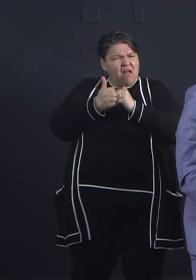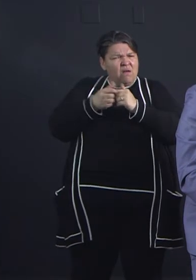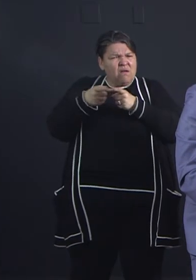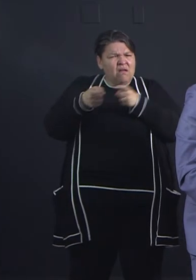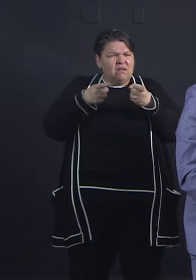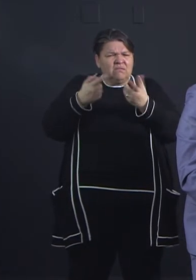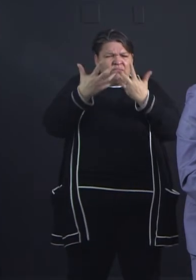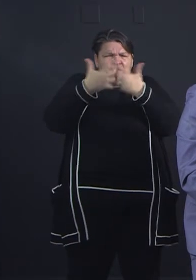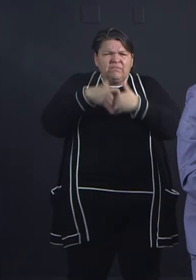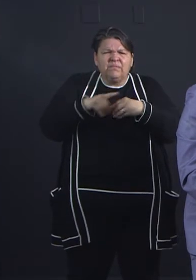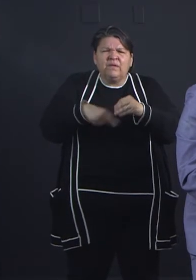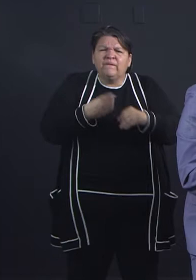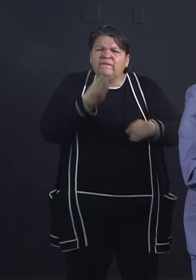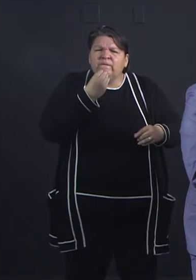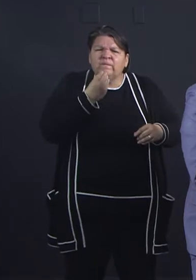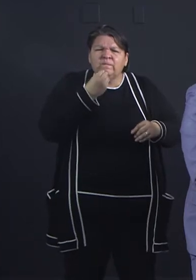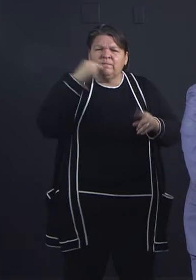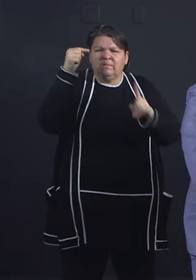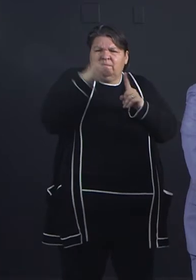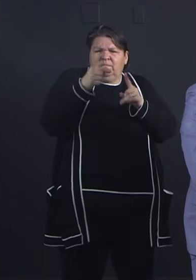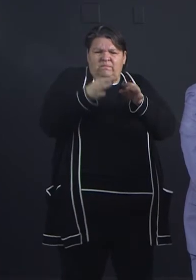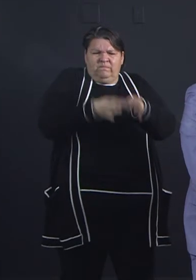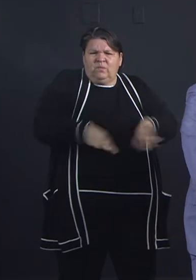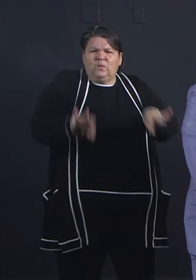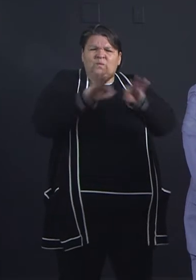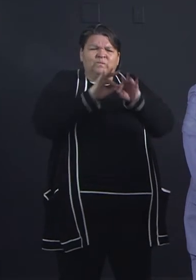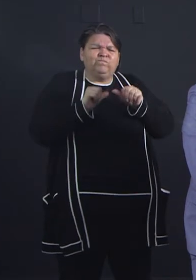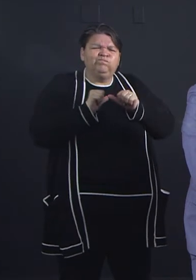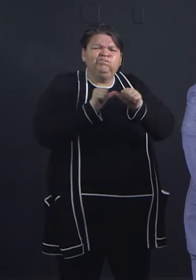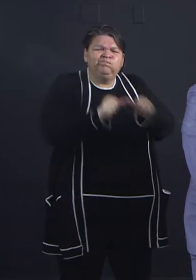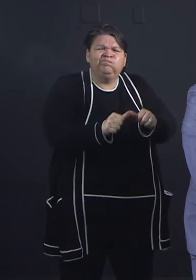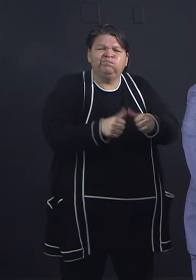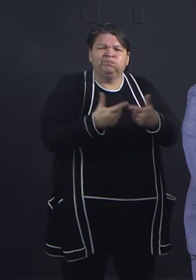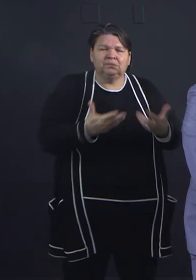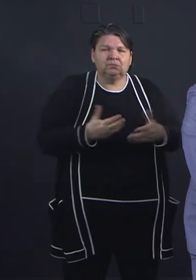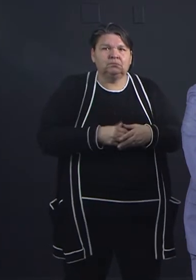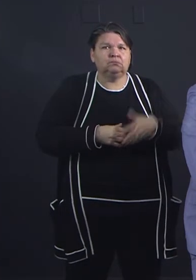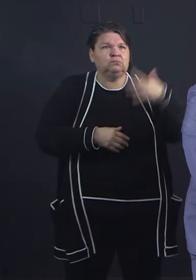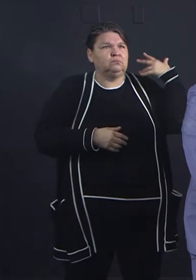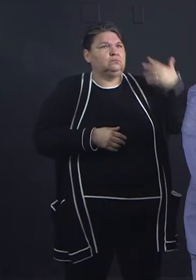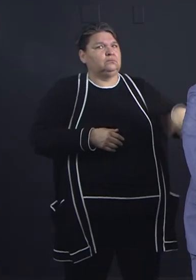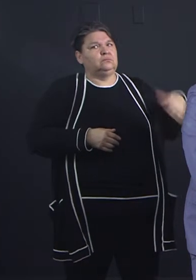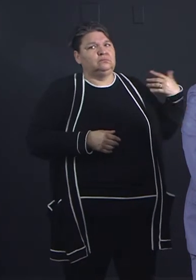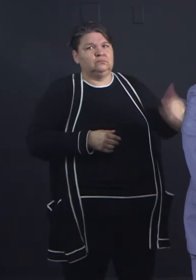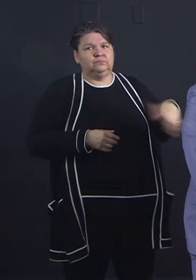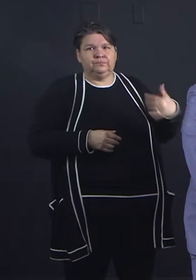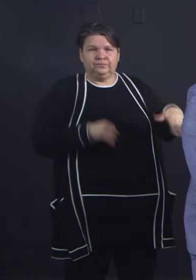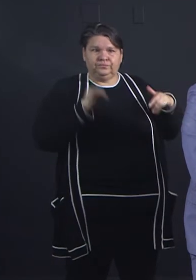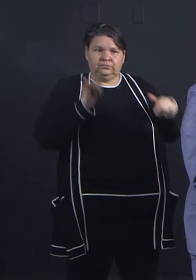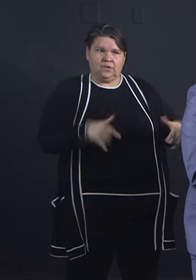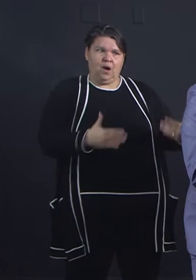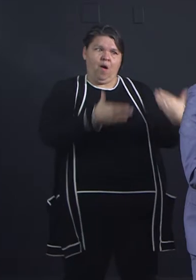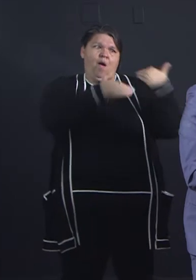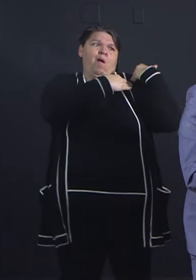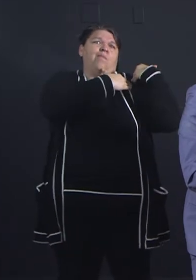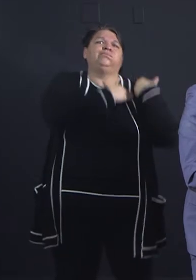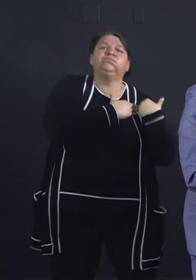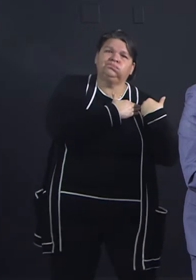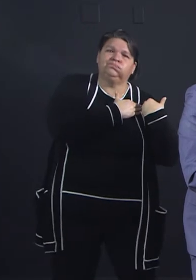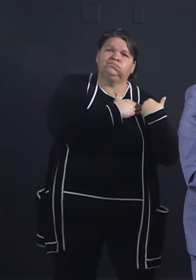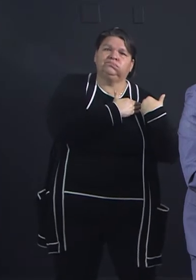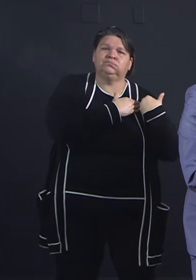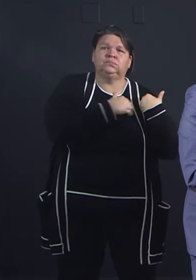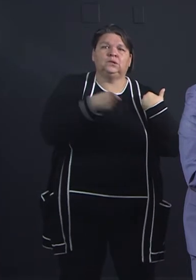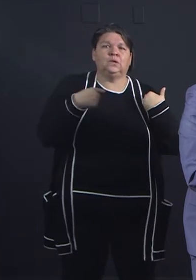it's so critically important? Yeah, that has been an enormous effort. We are fortunate that we are partnering with